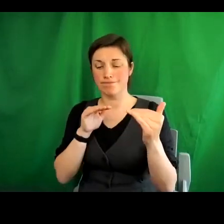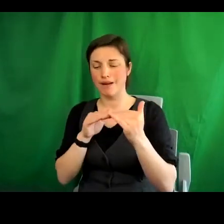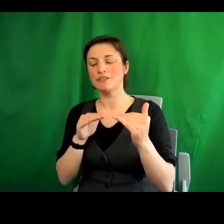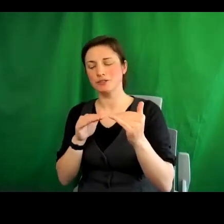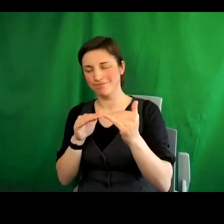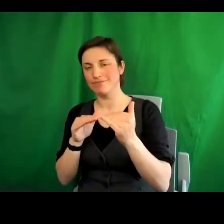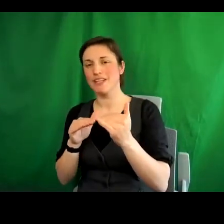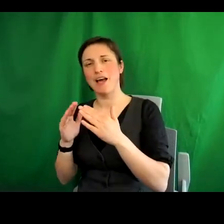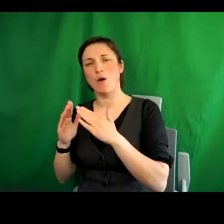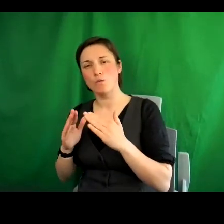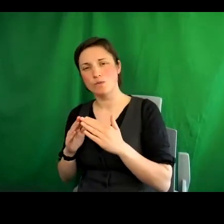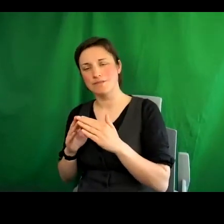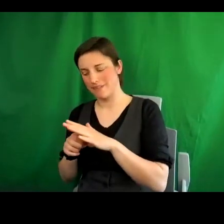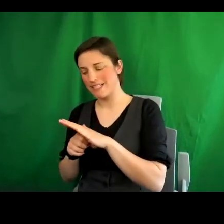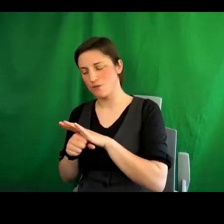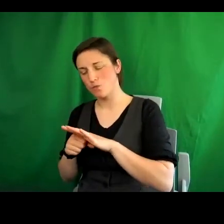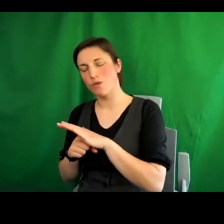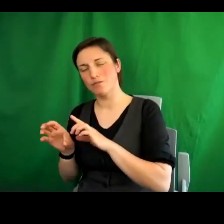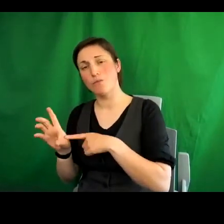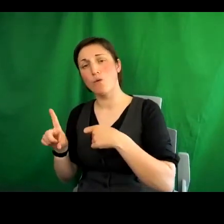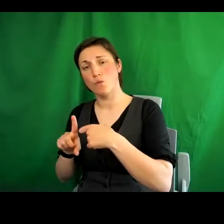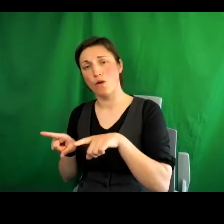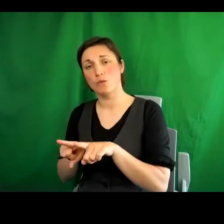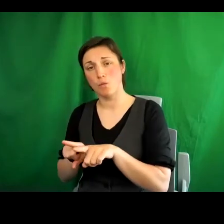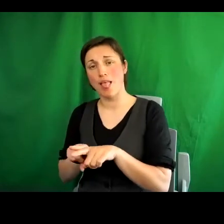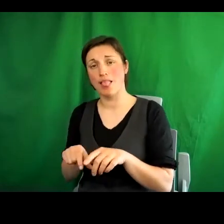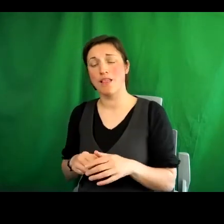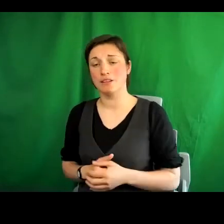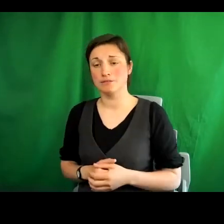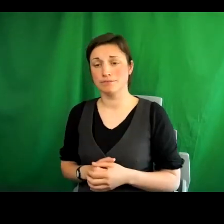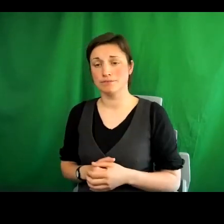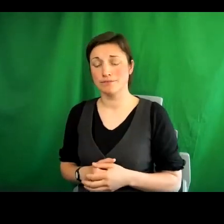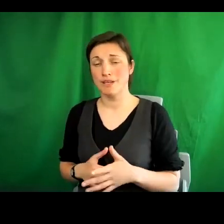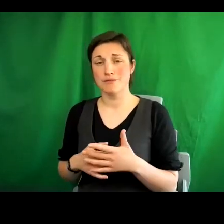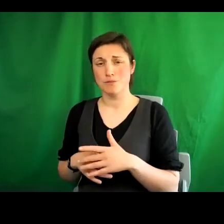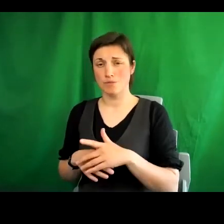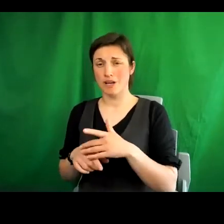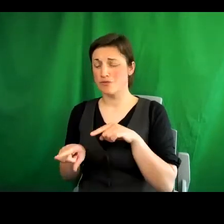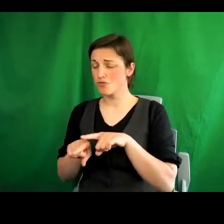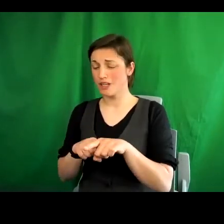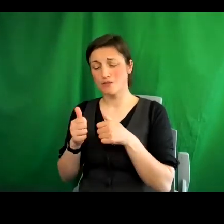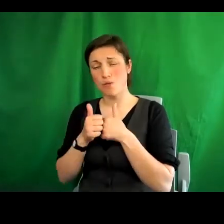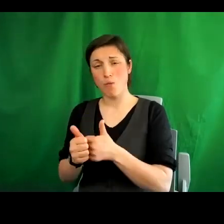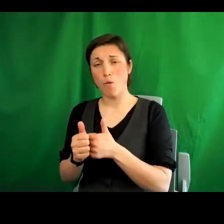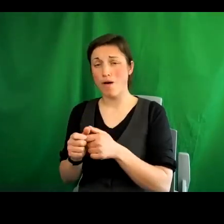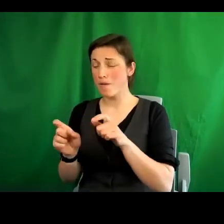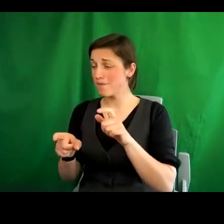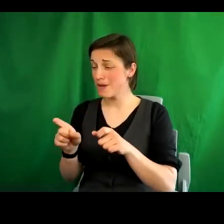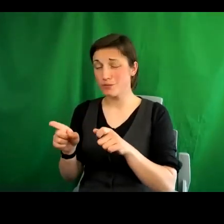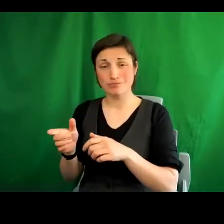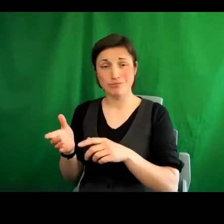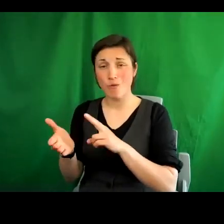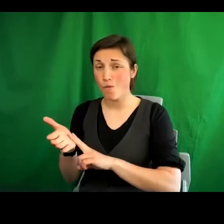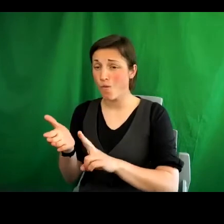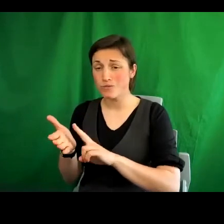It's framed explicitly in terms of supporting ordinary people to name the change that they want to see,